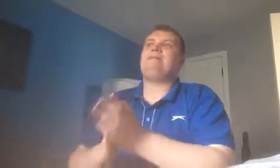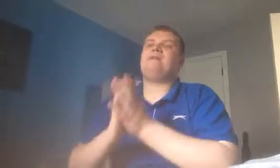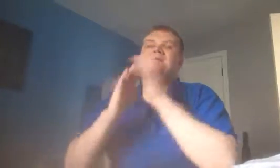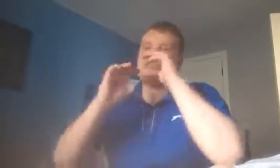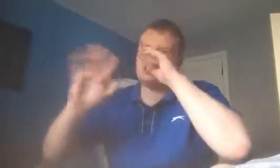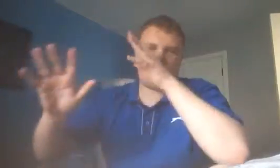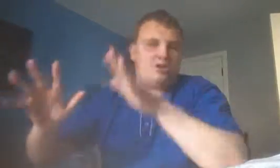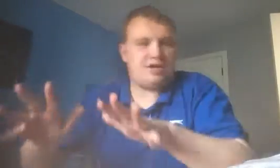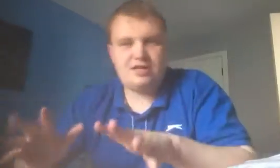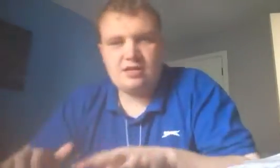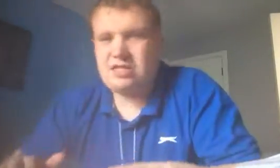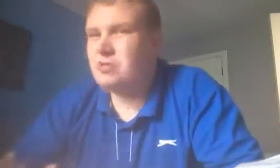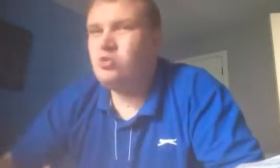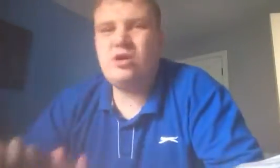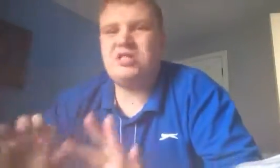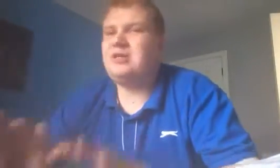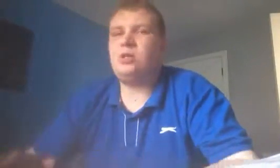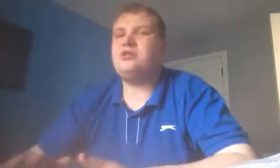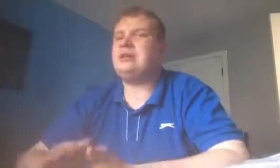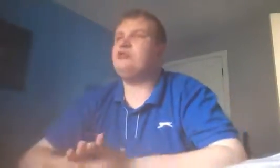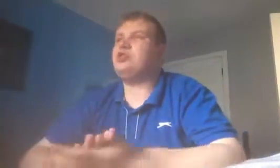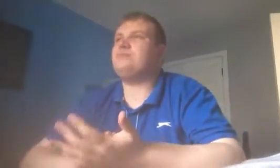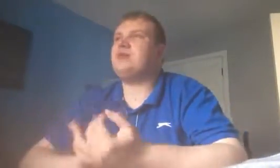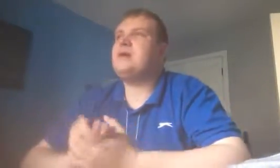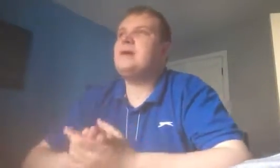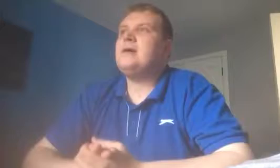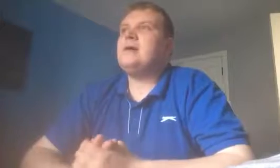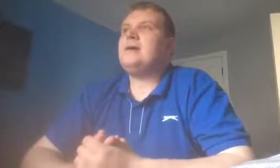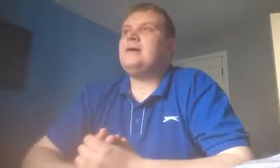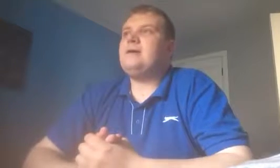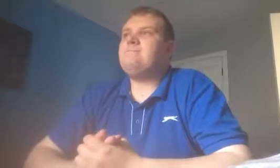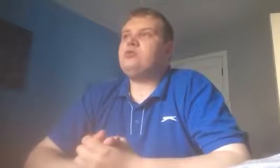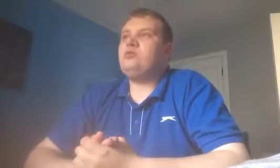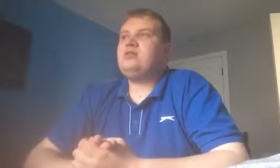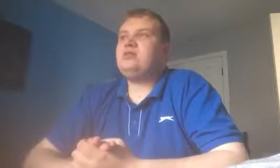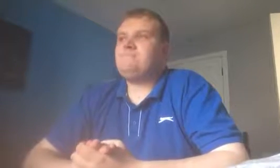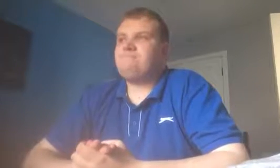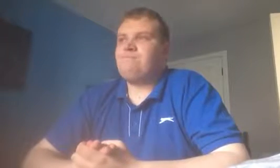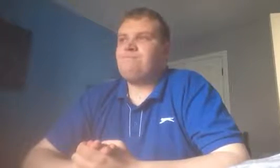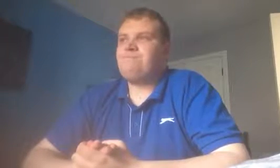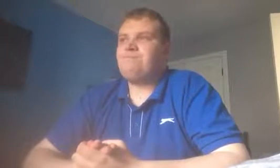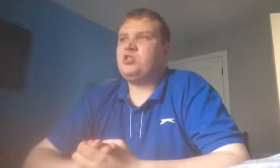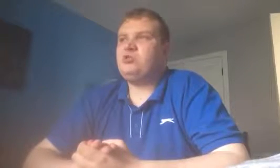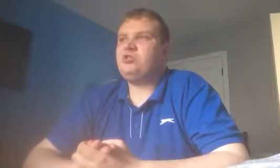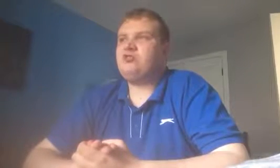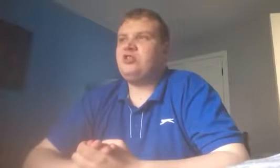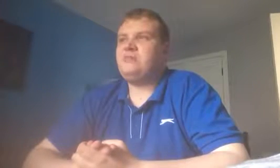I'm not going to spend a lot of time in Germany. Sweden and the Swedish striker